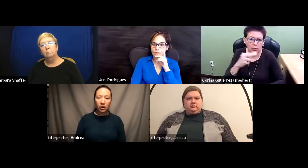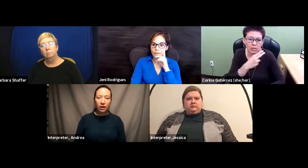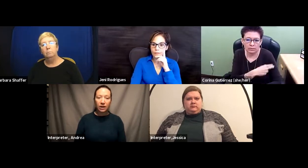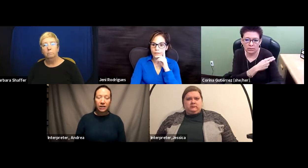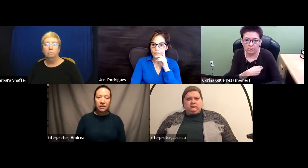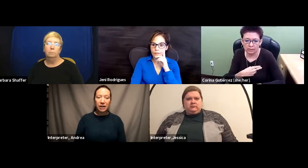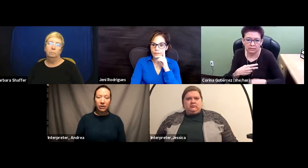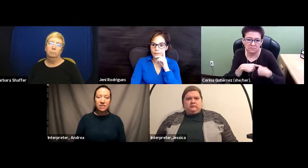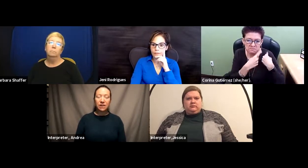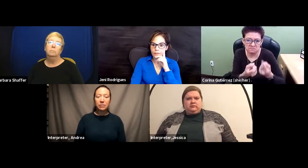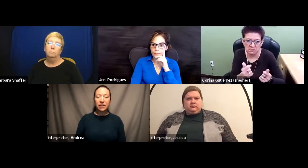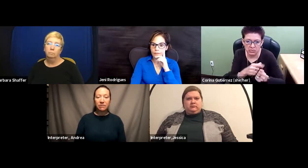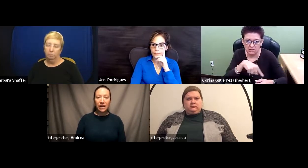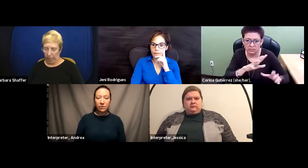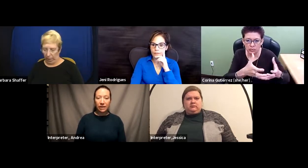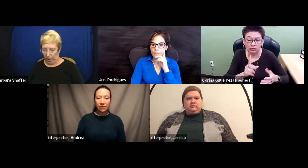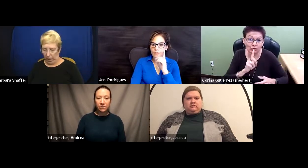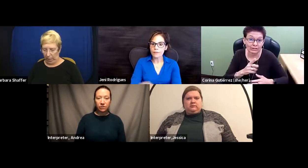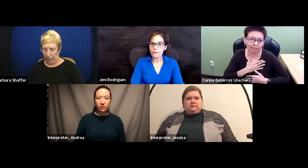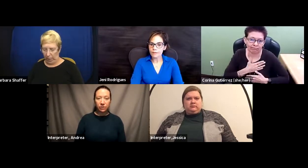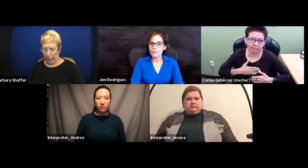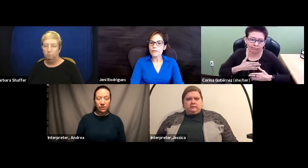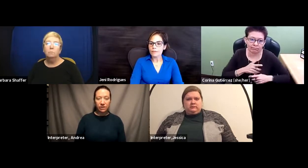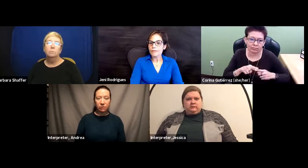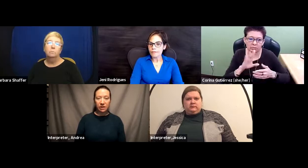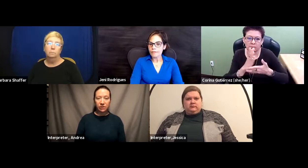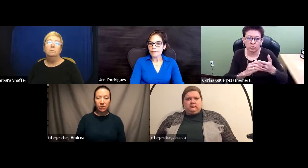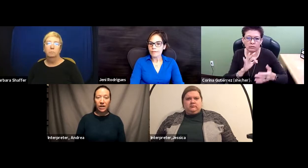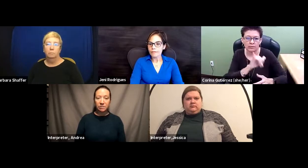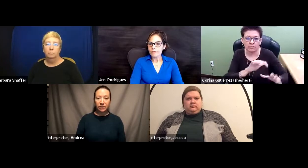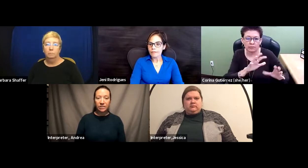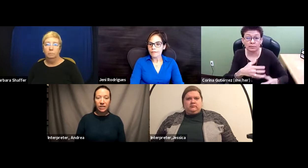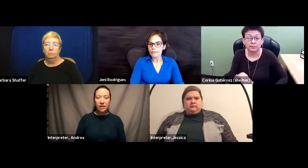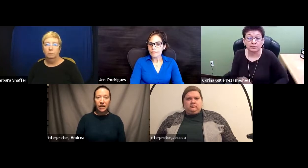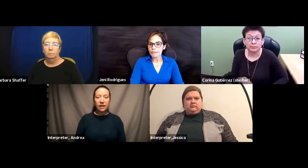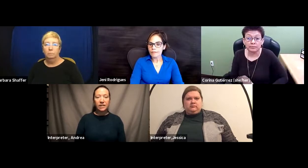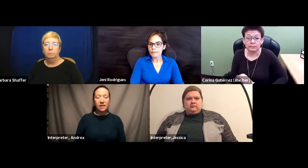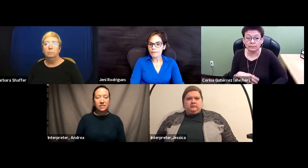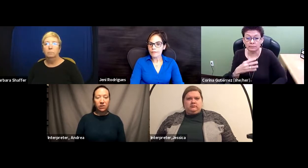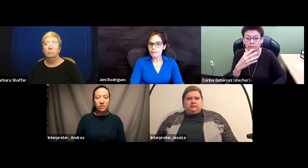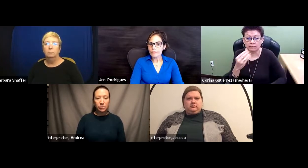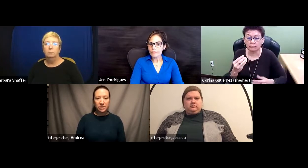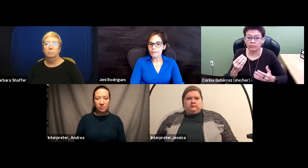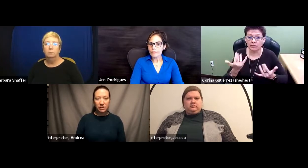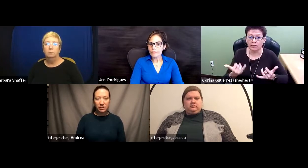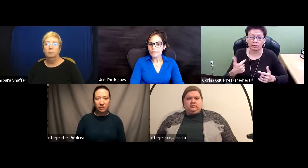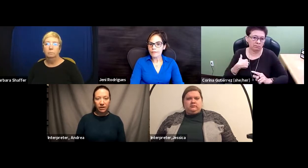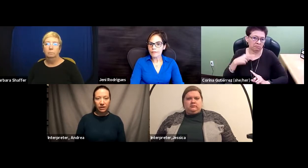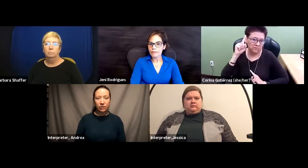on the Parent and Family Advisory Council for the University of New Mexico Hospitals. And that's also been something that I've gotten